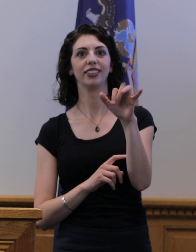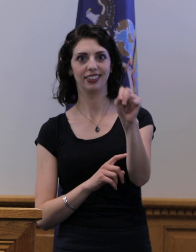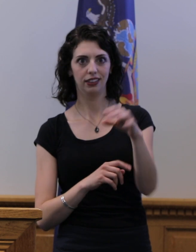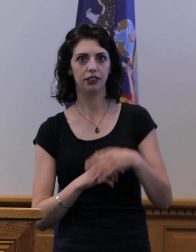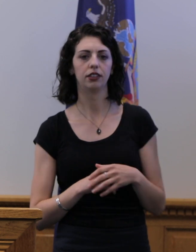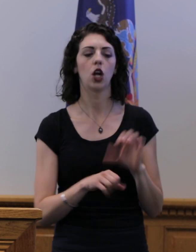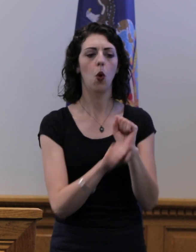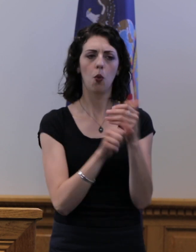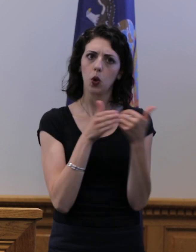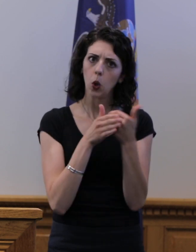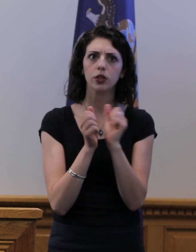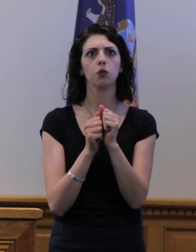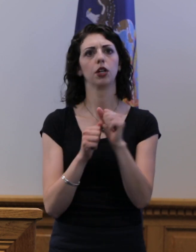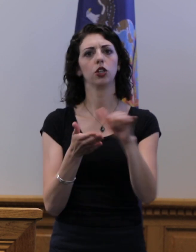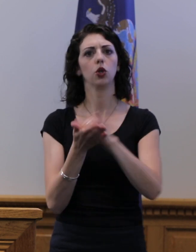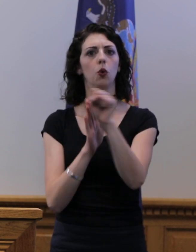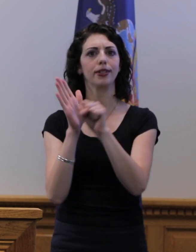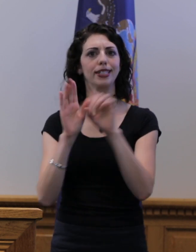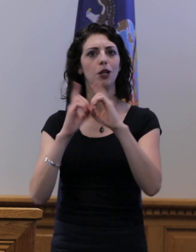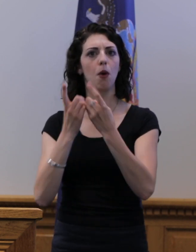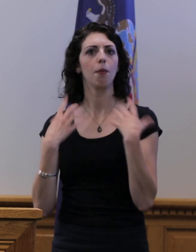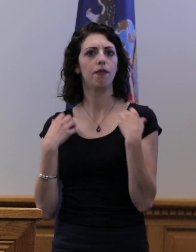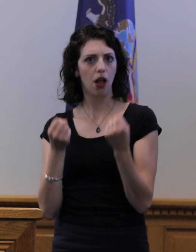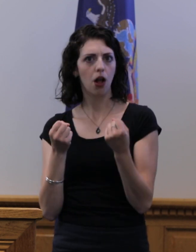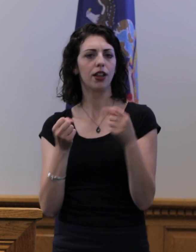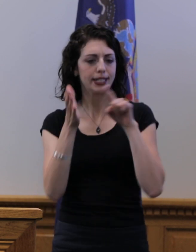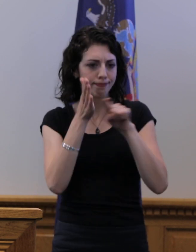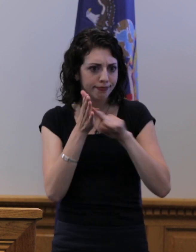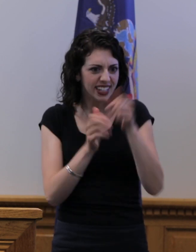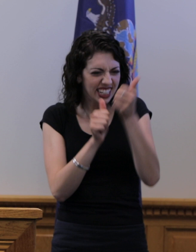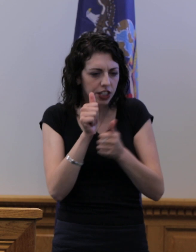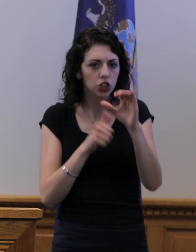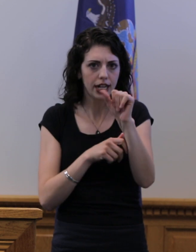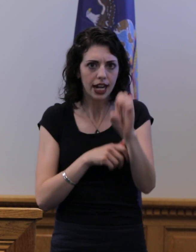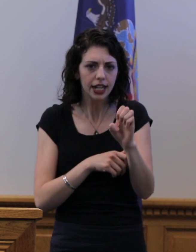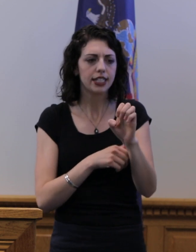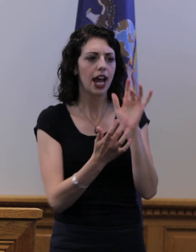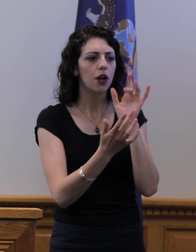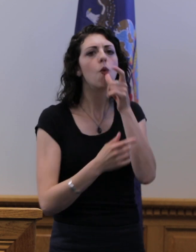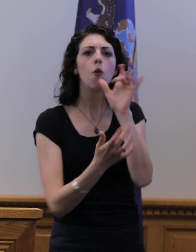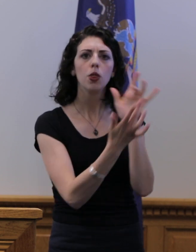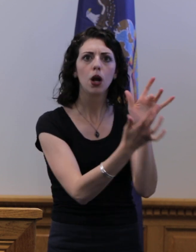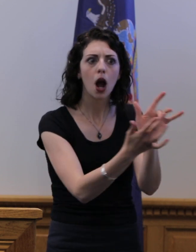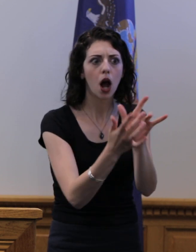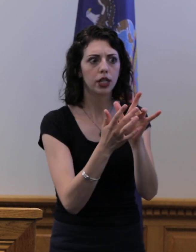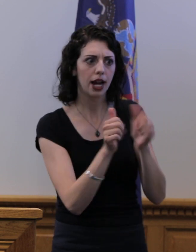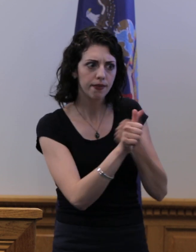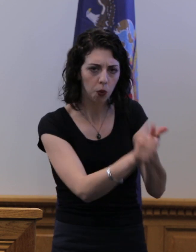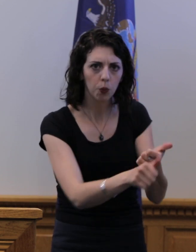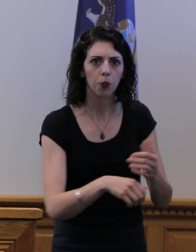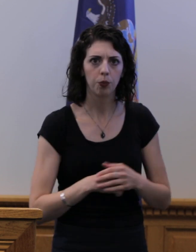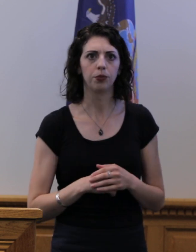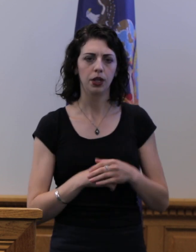working closely with the New York State Department of Health to investigate each case and contact tracing is ongoing. The investigation is